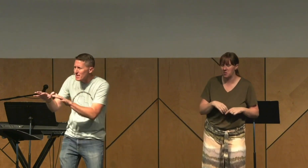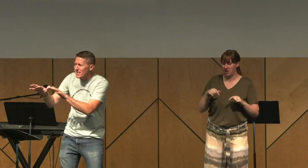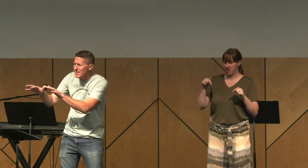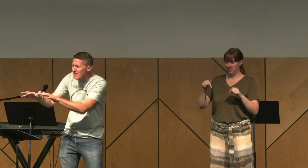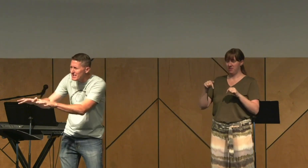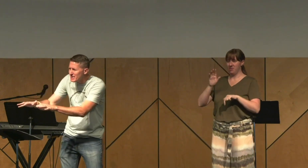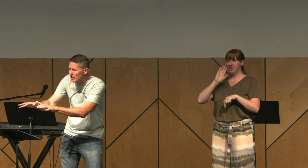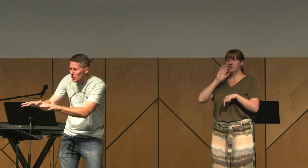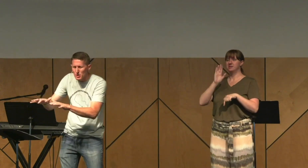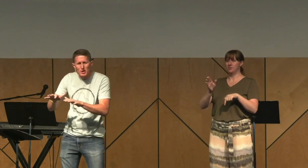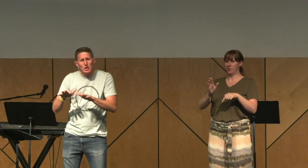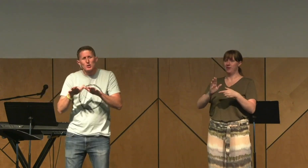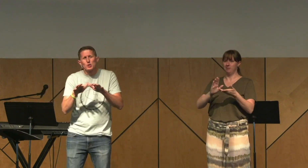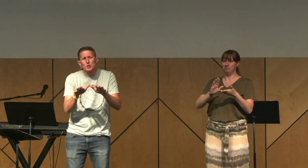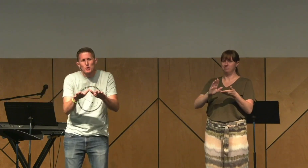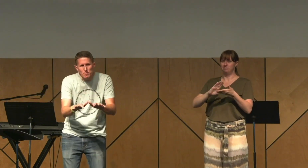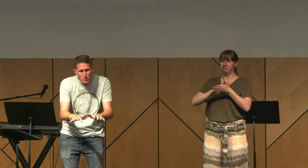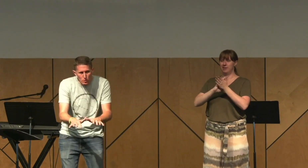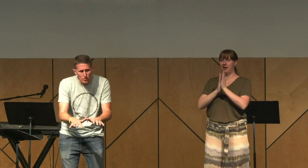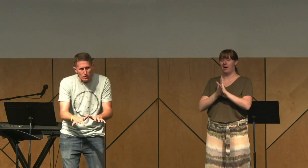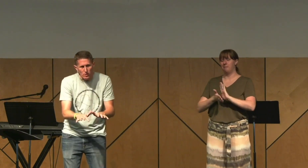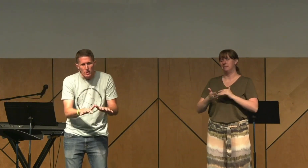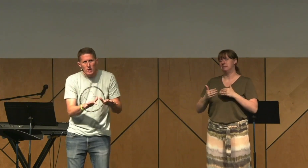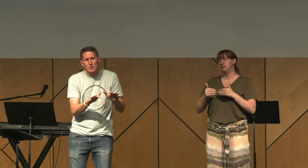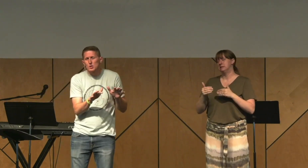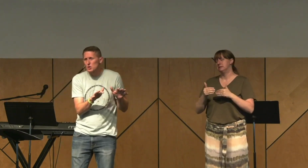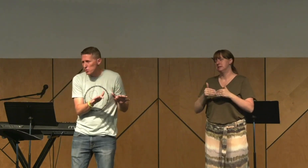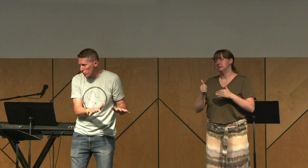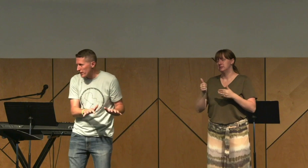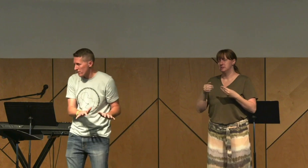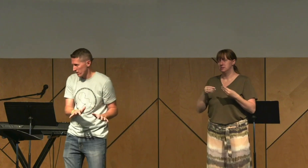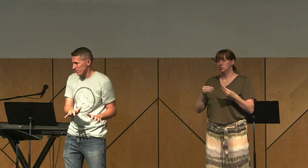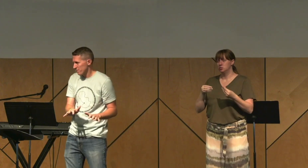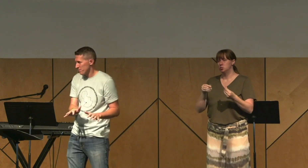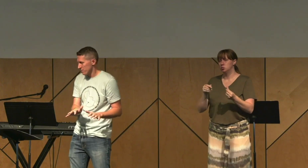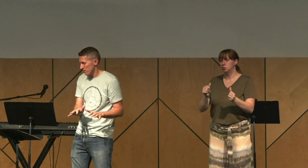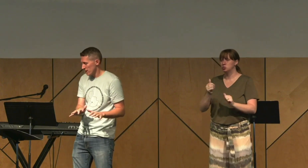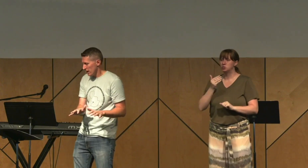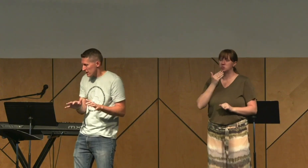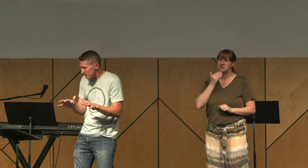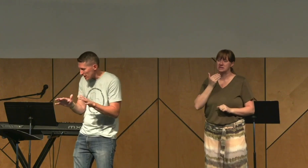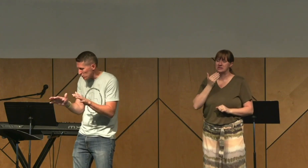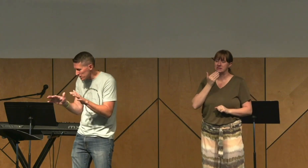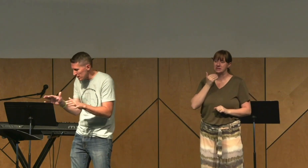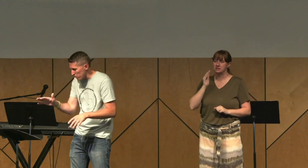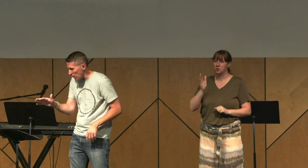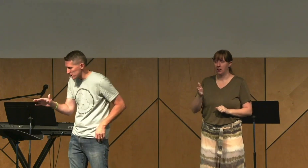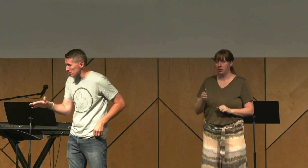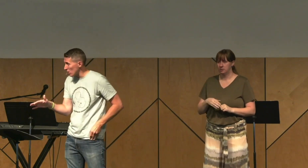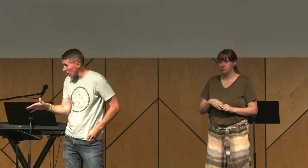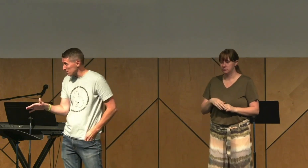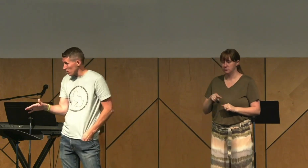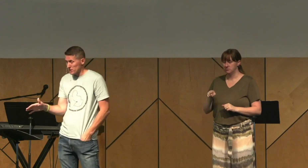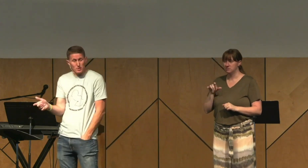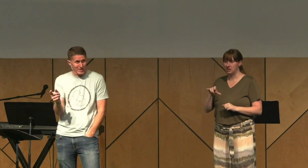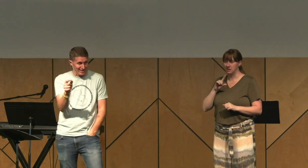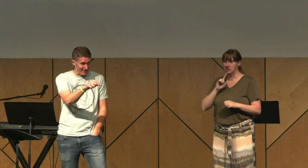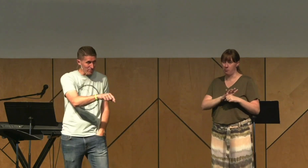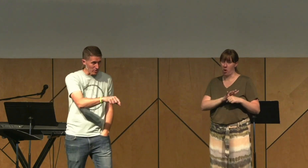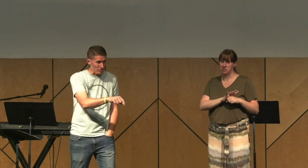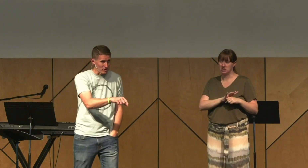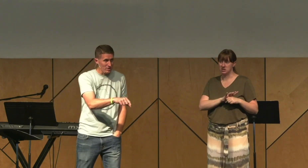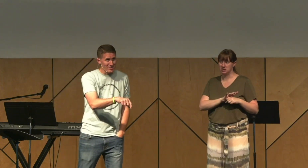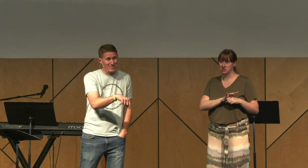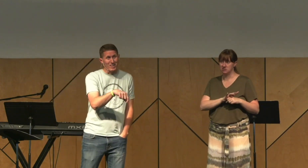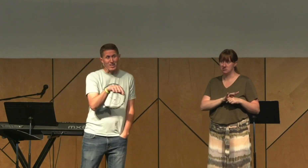everything easier, smoother, sweeter. Sexual sin promises no consequences,